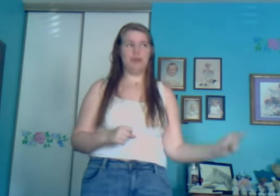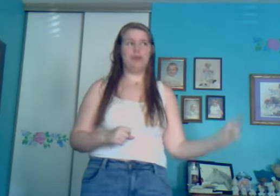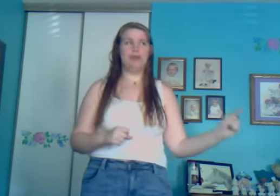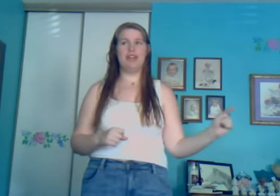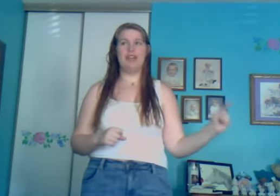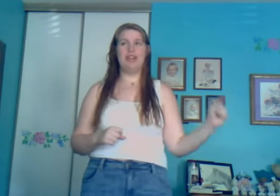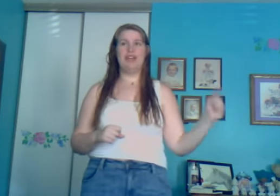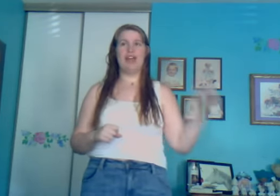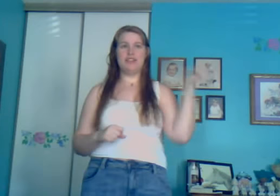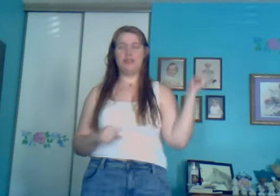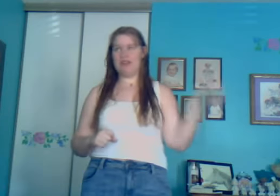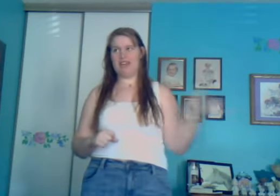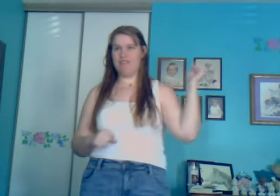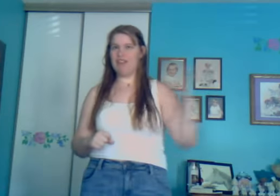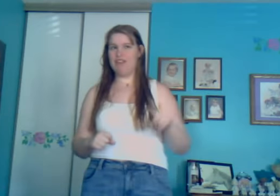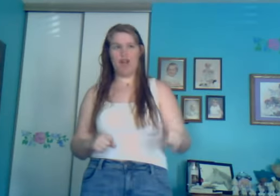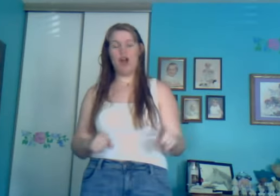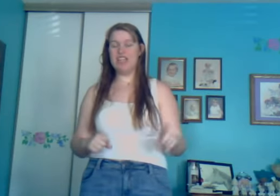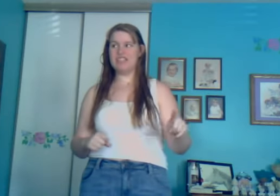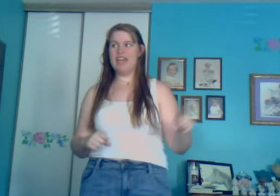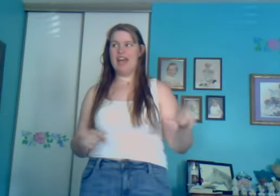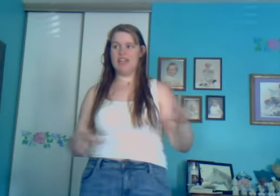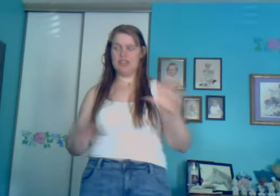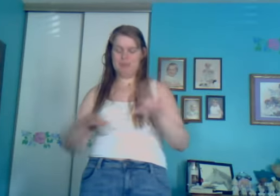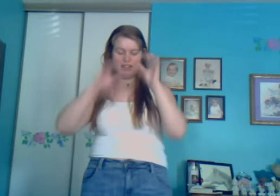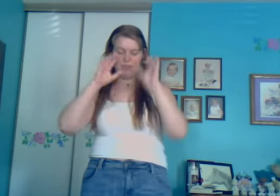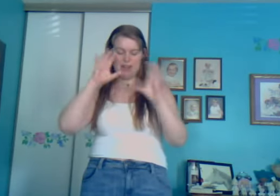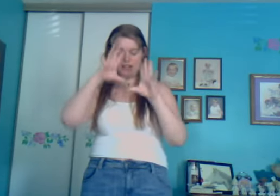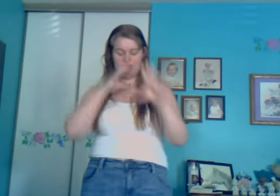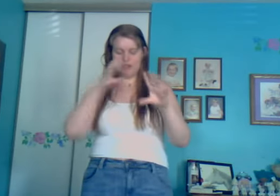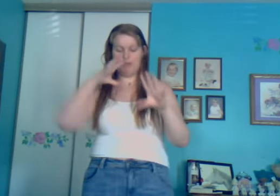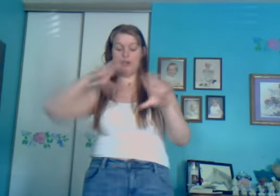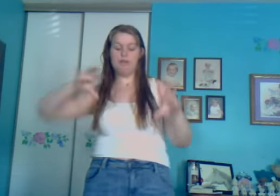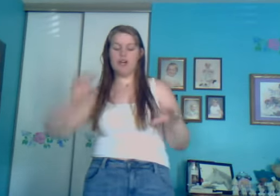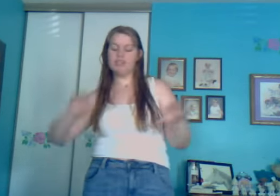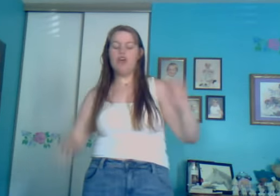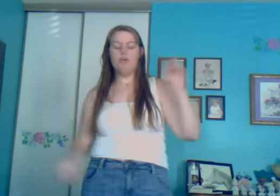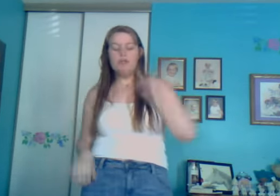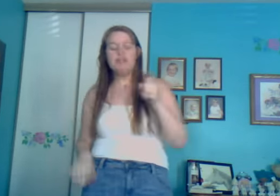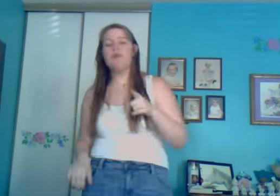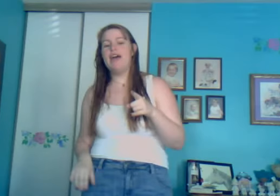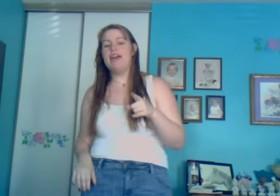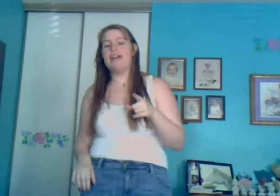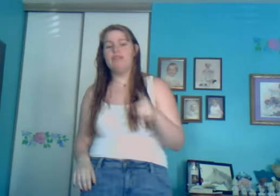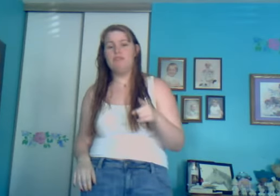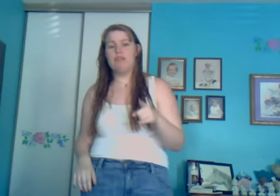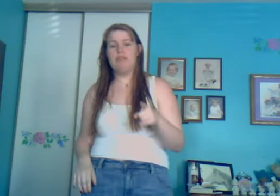and doing Infinite Falls, just because of the way, like, the first person works, will give you a headache if you play for too